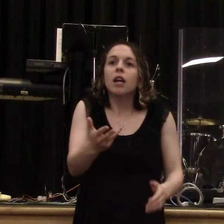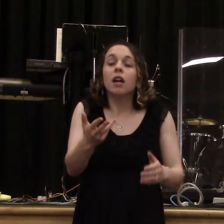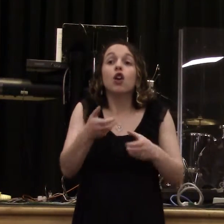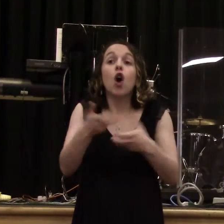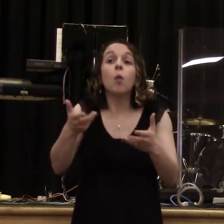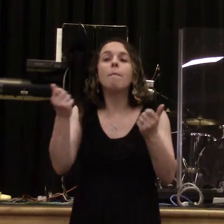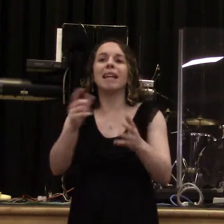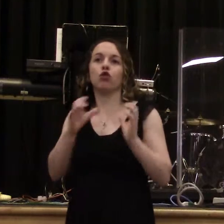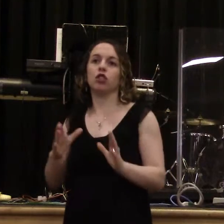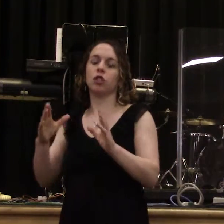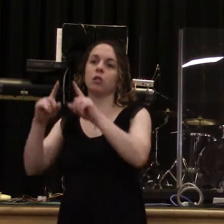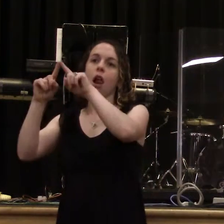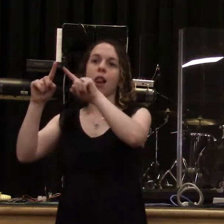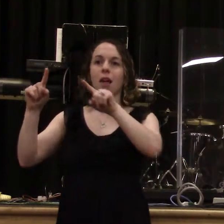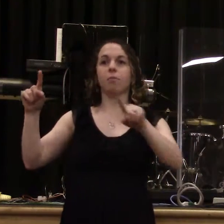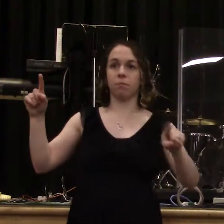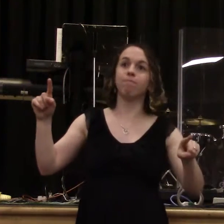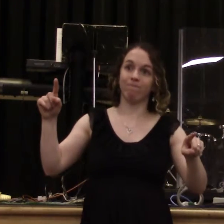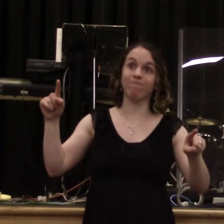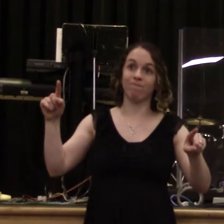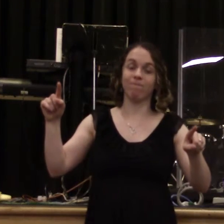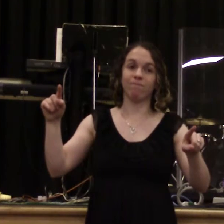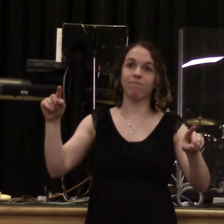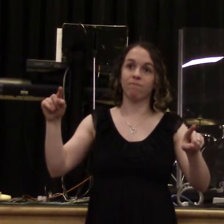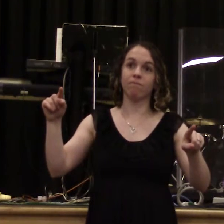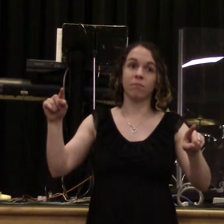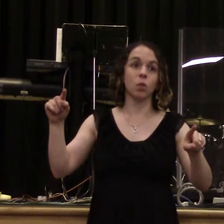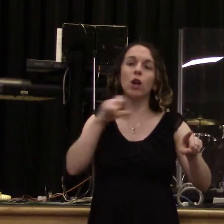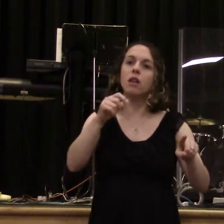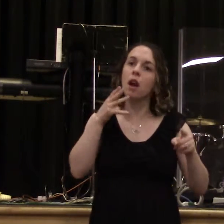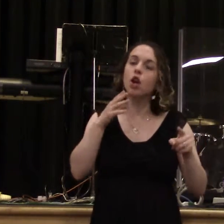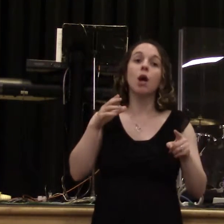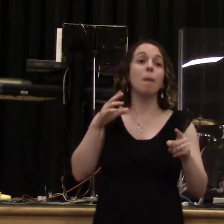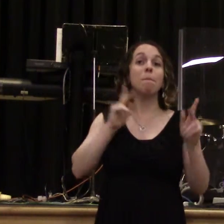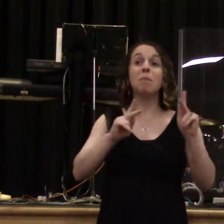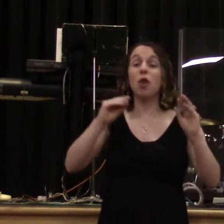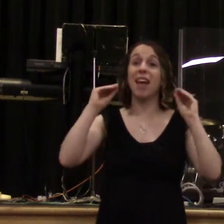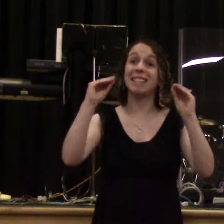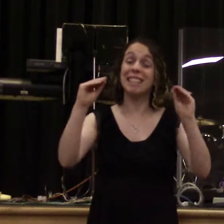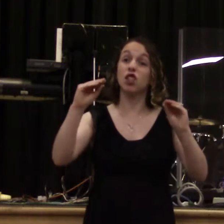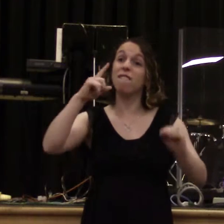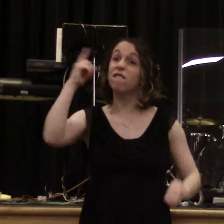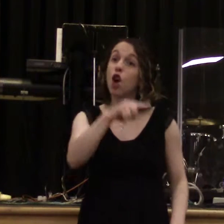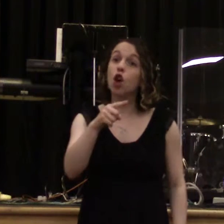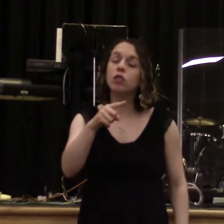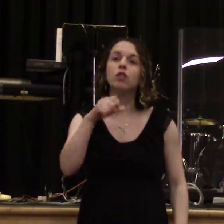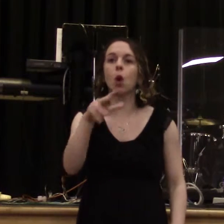We are not to tolerate bad teaching within the church. Somebody say amen. We are not to tolerate bad living. Somebody say amen.